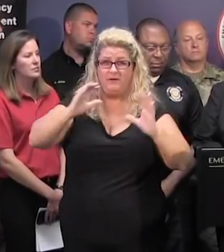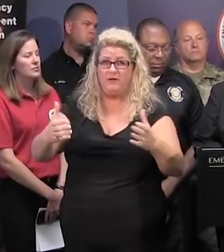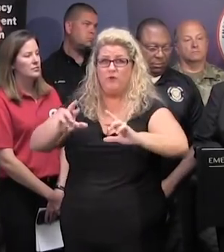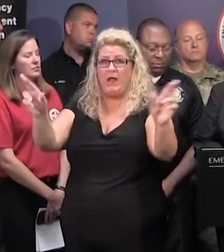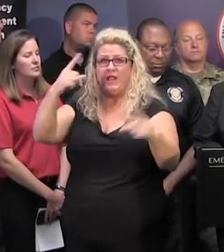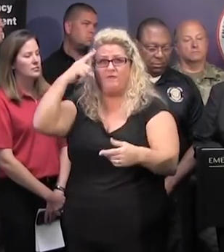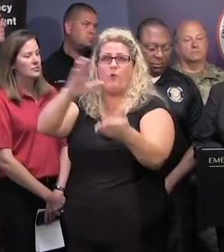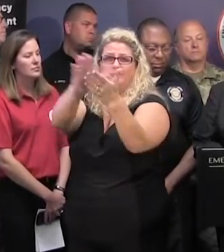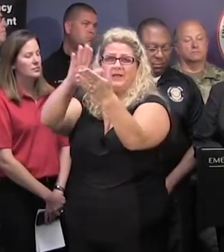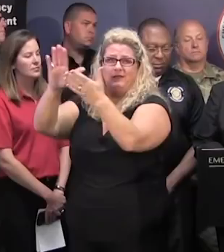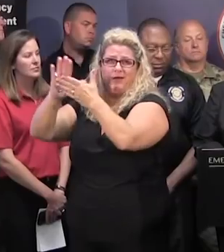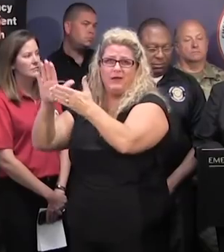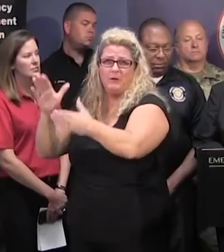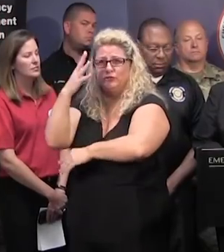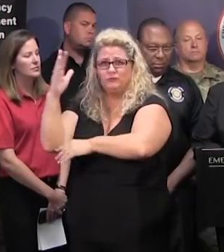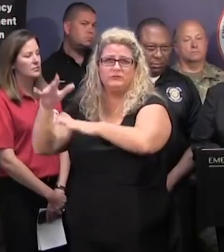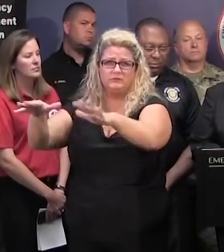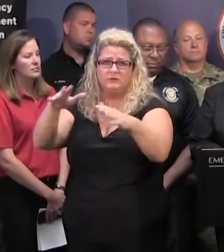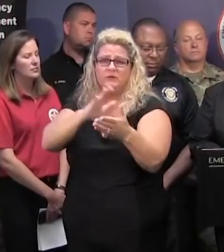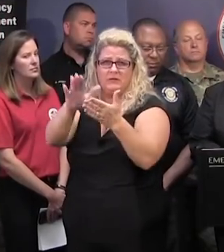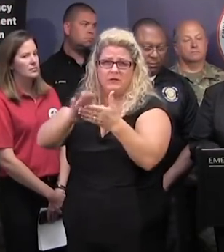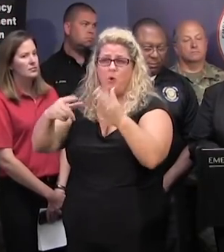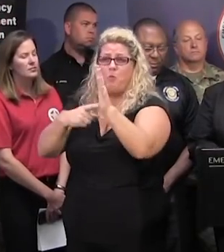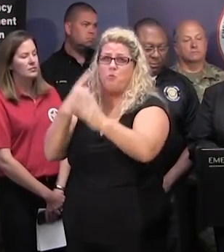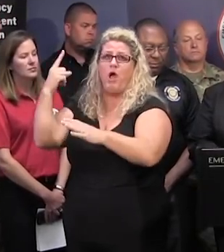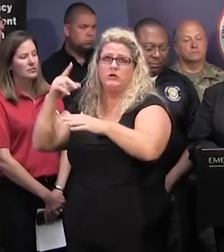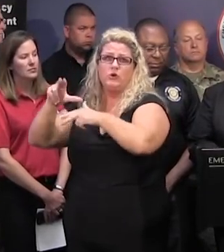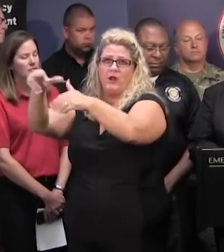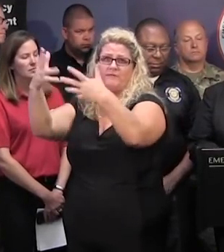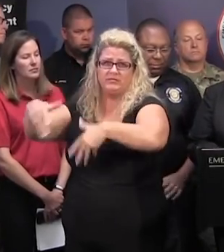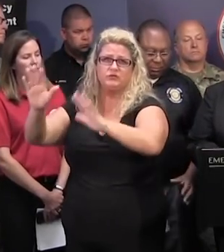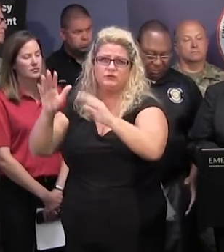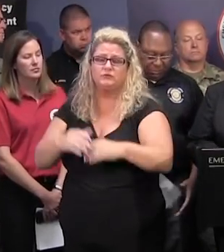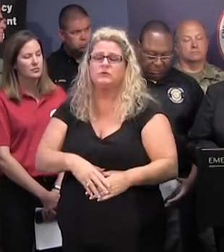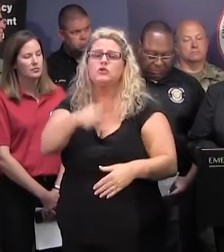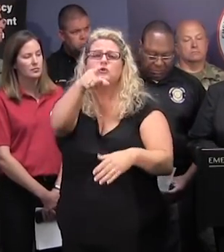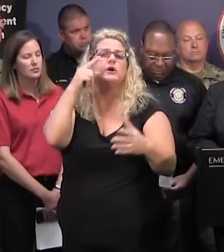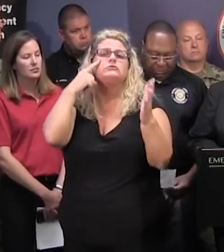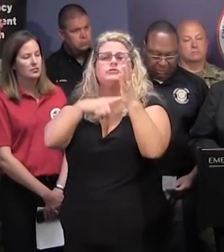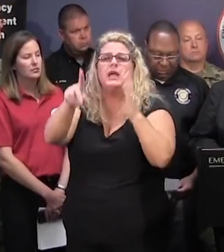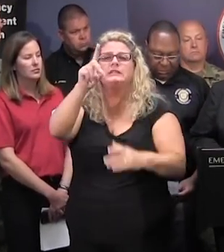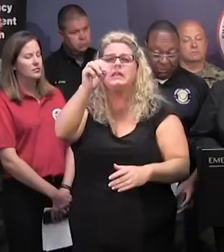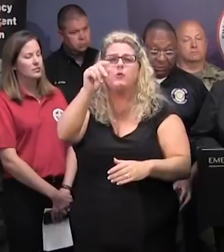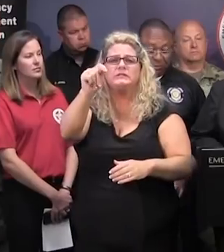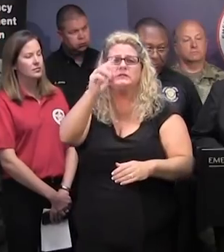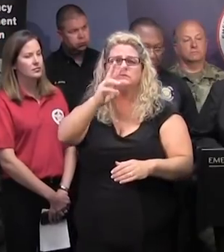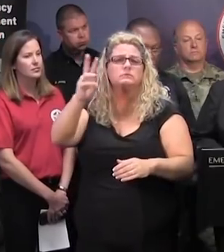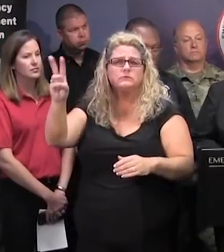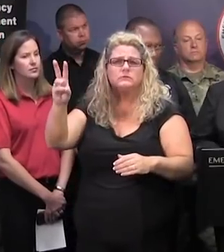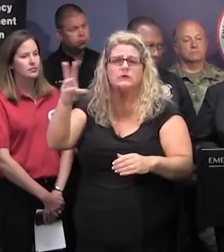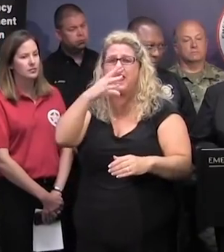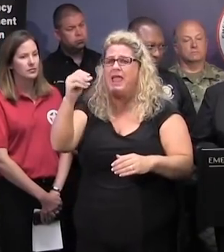removal operations once the storm passes. I'd like to encourage the public to check SCDOT's webpage as well as